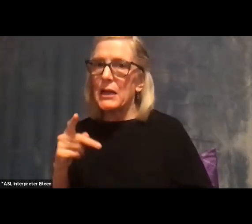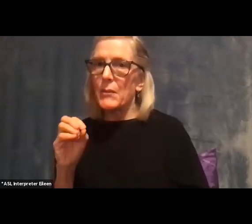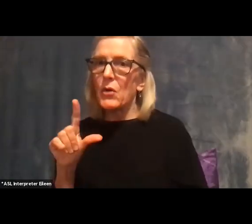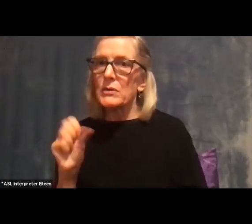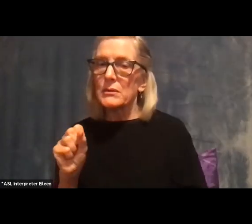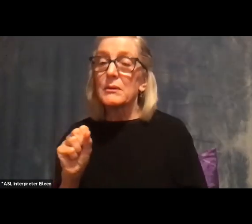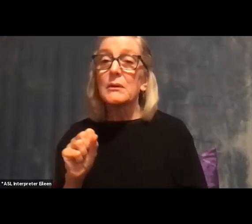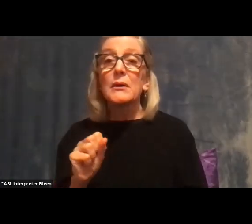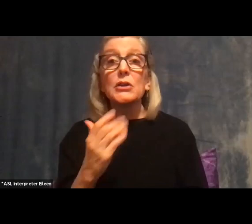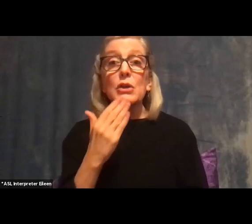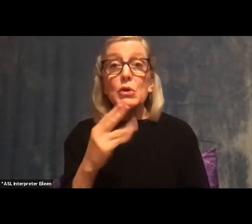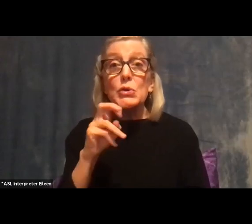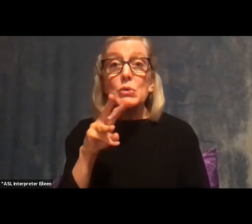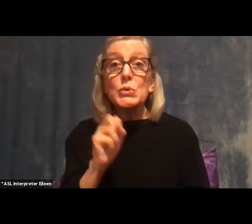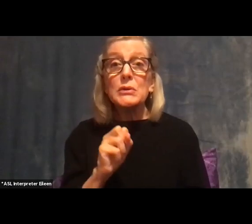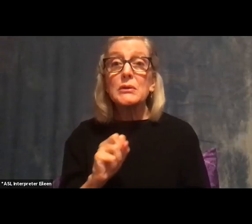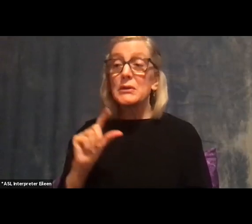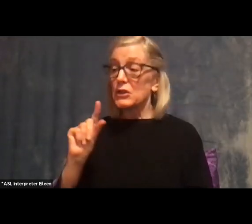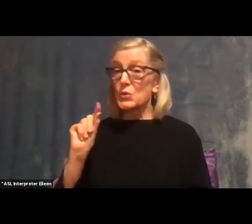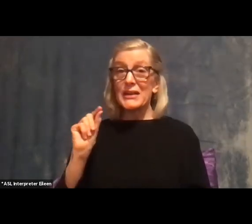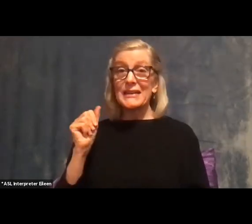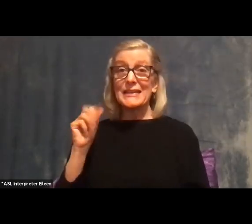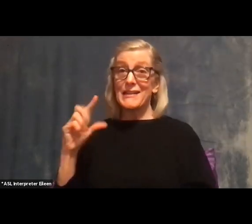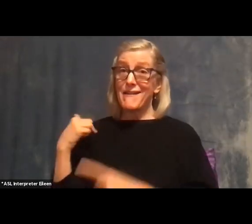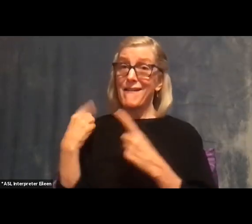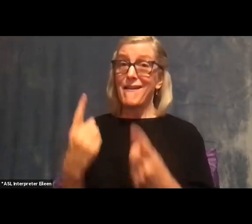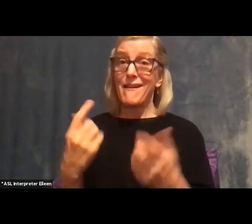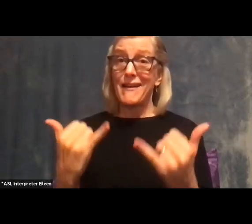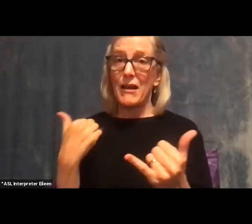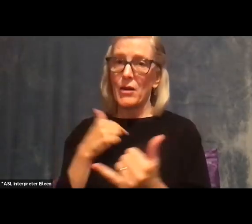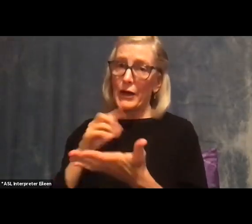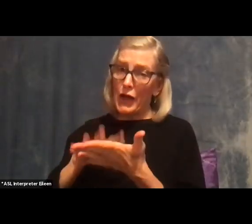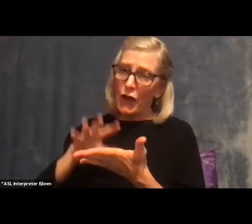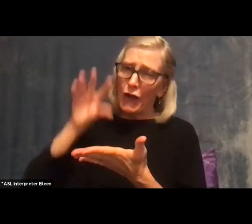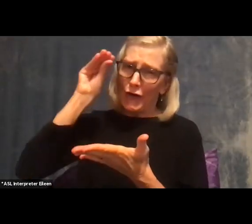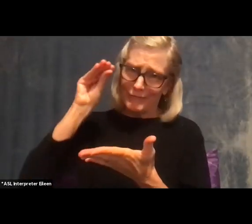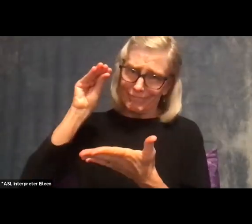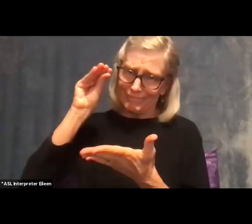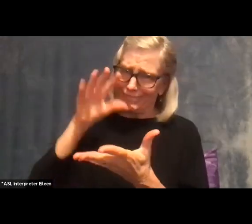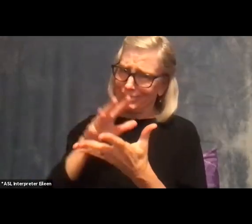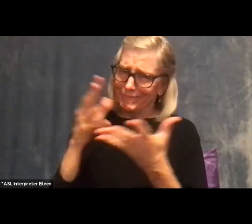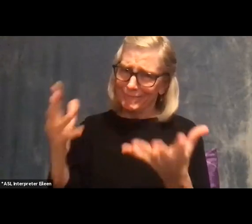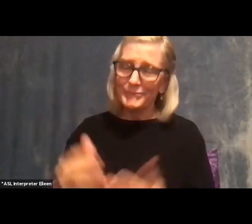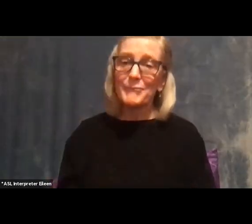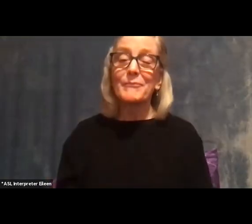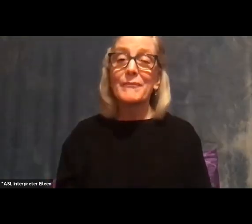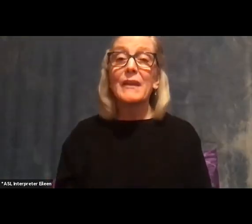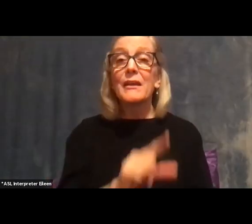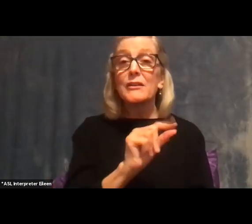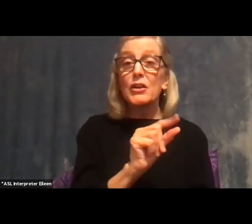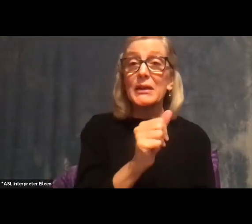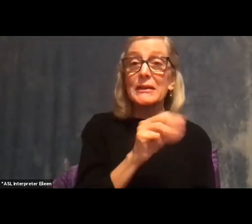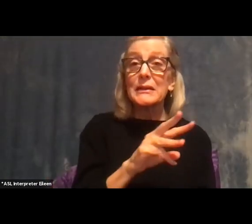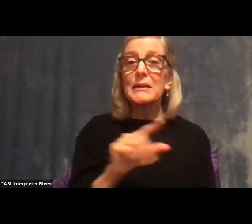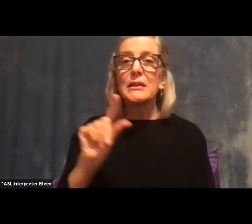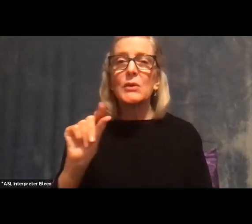we've learned a lot from 2016. So comparing 2016 to 2020, there's some important differences that I think are worth